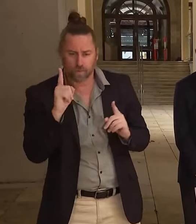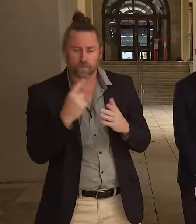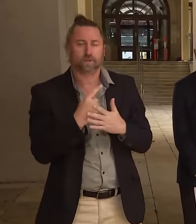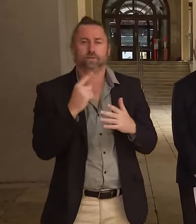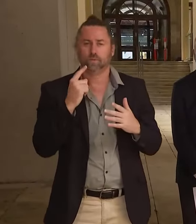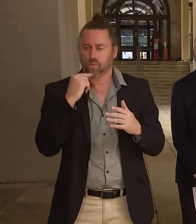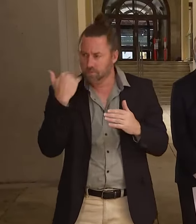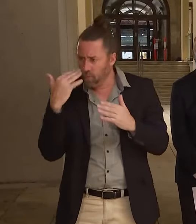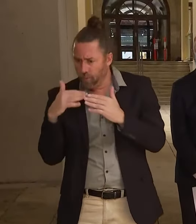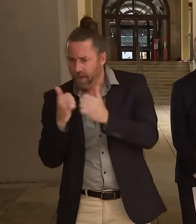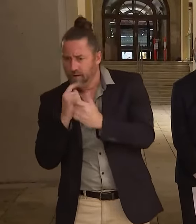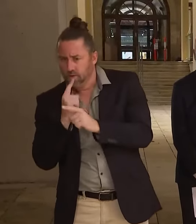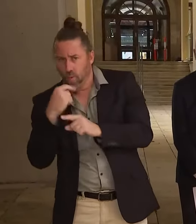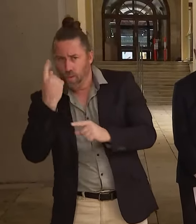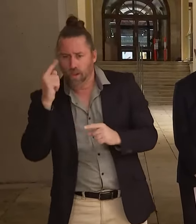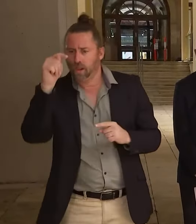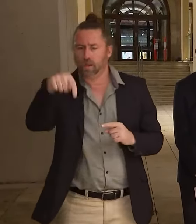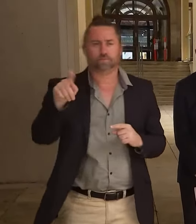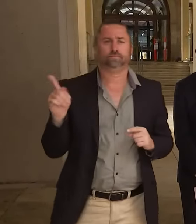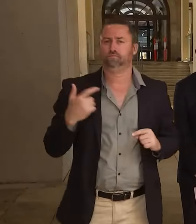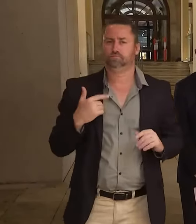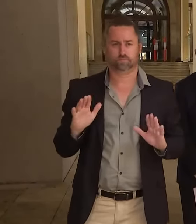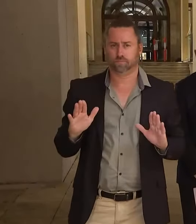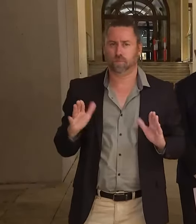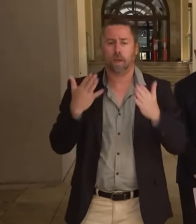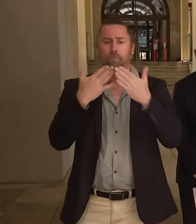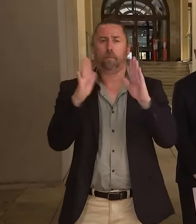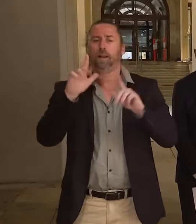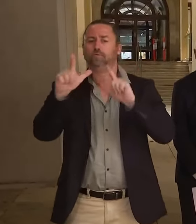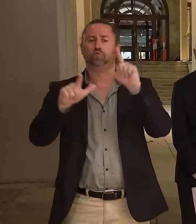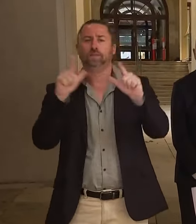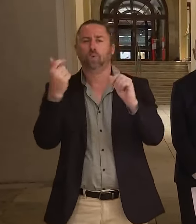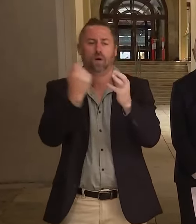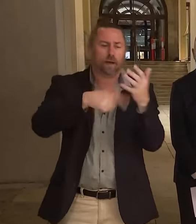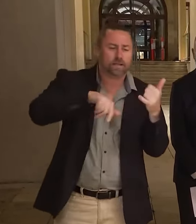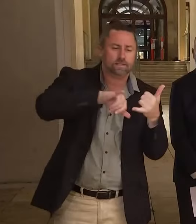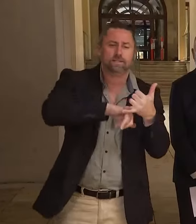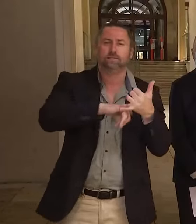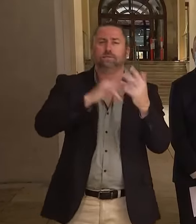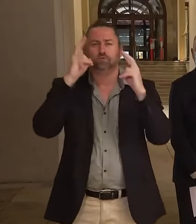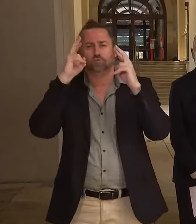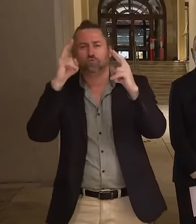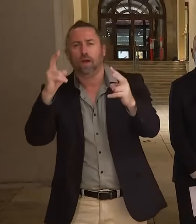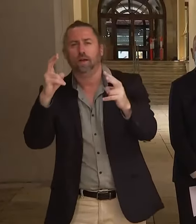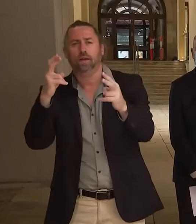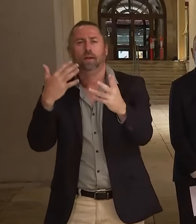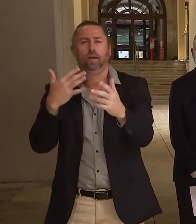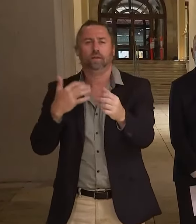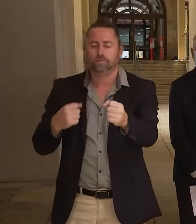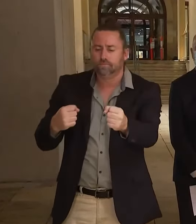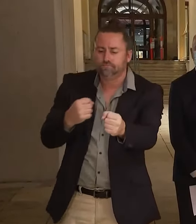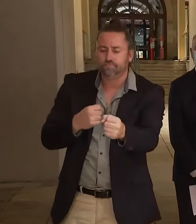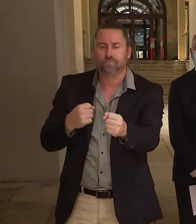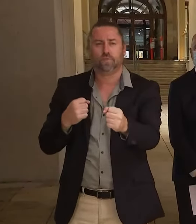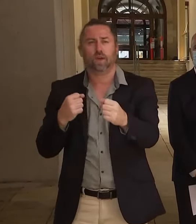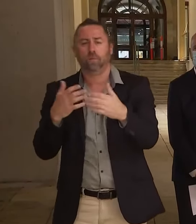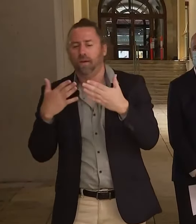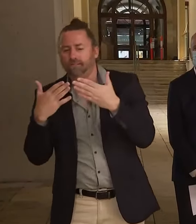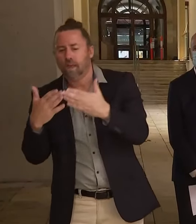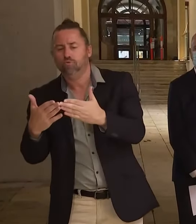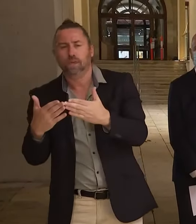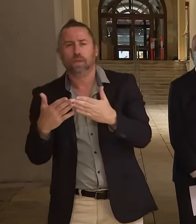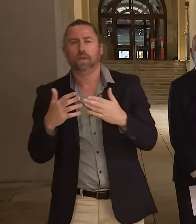have been made to reduce public transport services at this stage. Like every other government service, we are